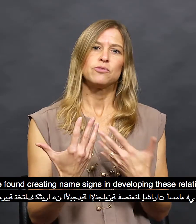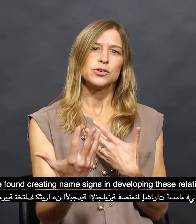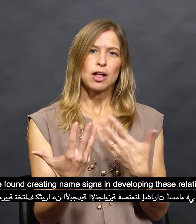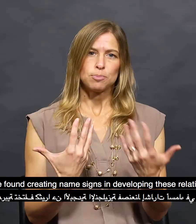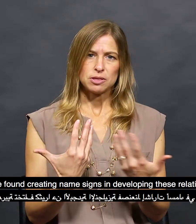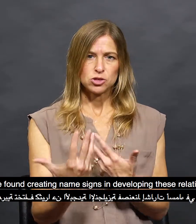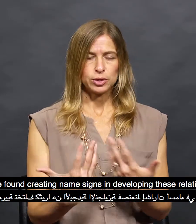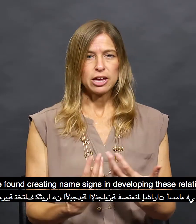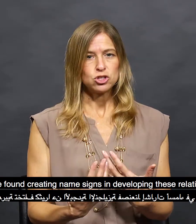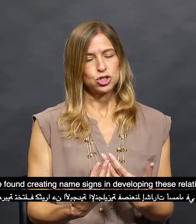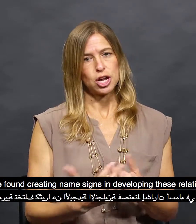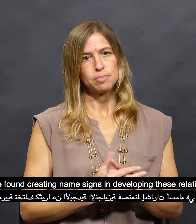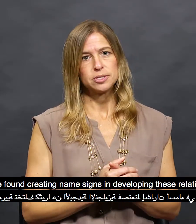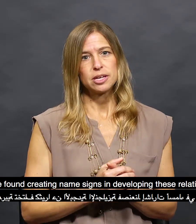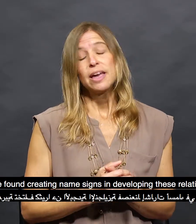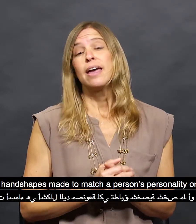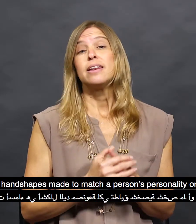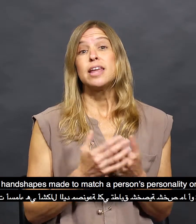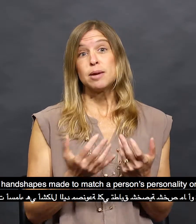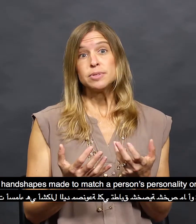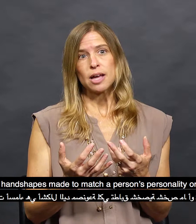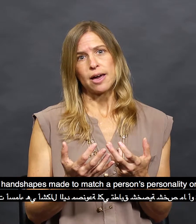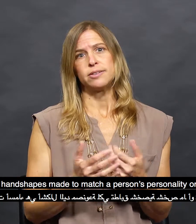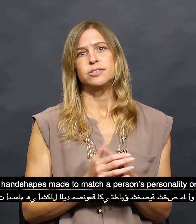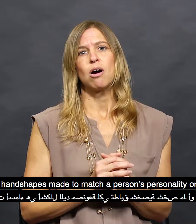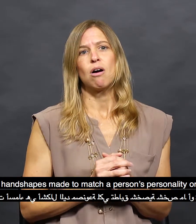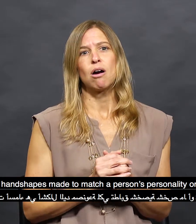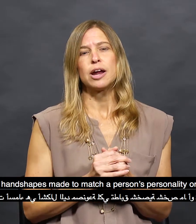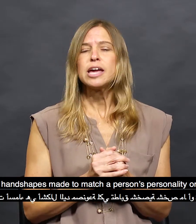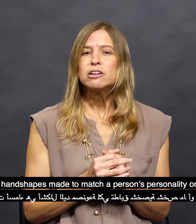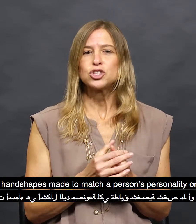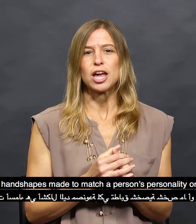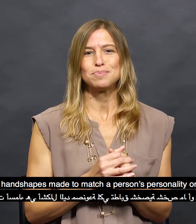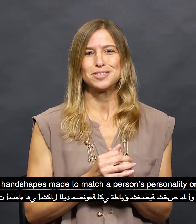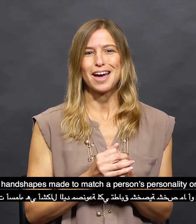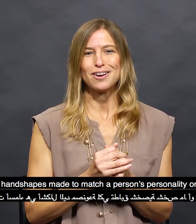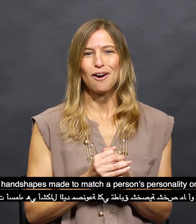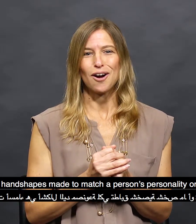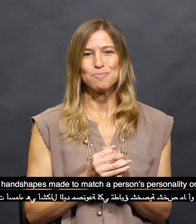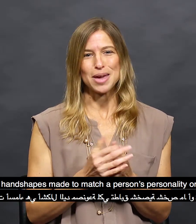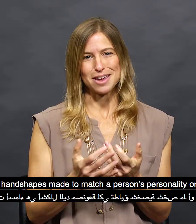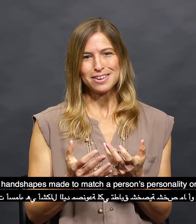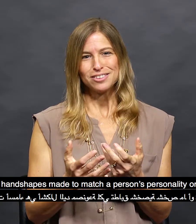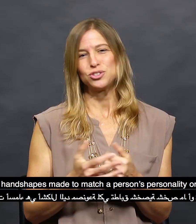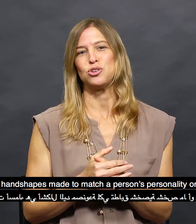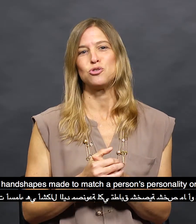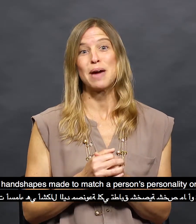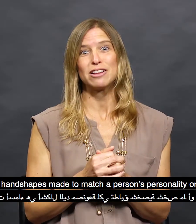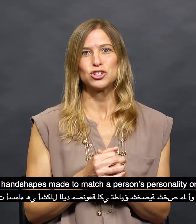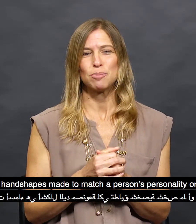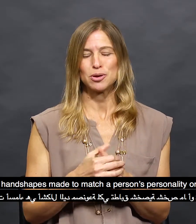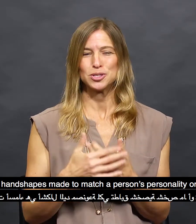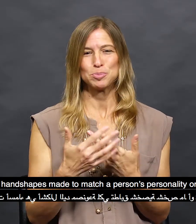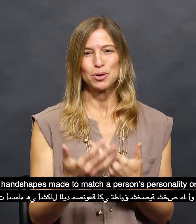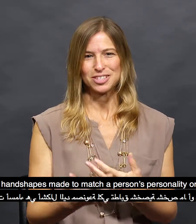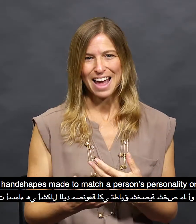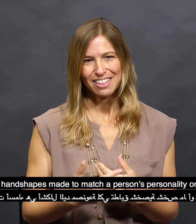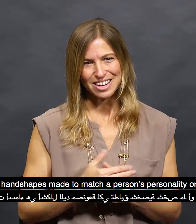developing these relationships. Name signs are hand shapes that are made to match a person's personality